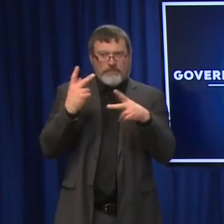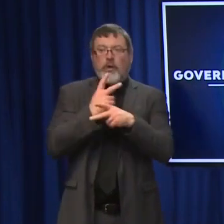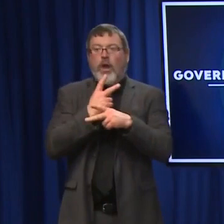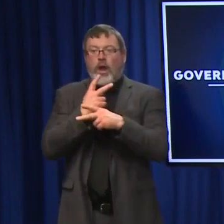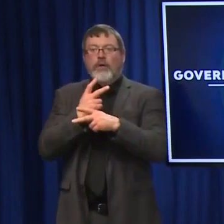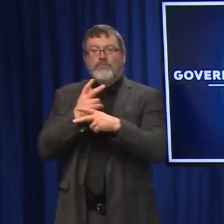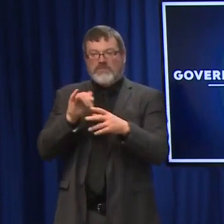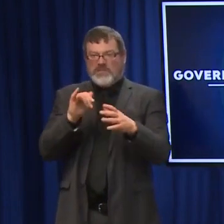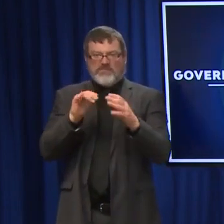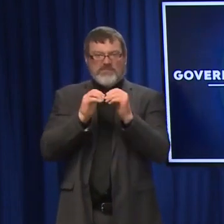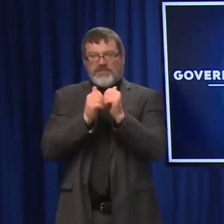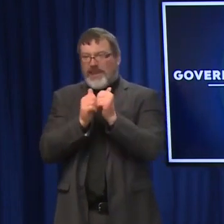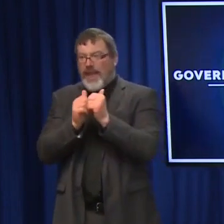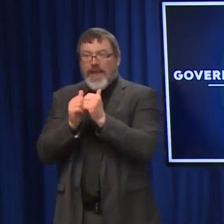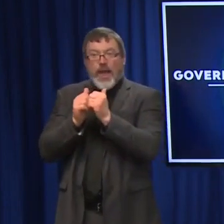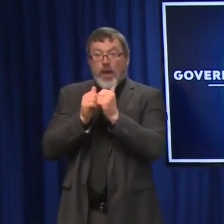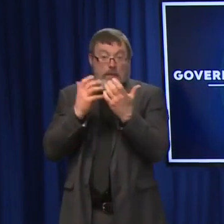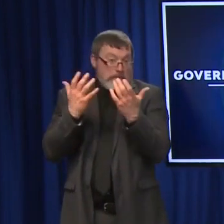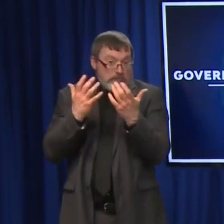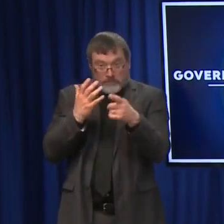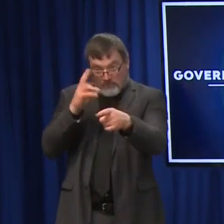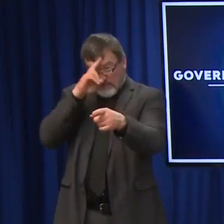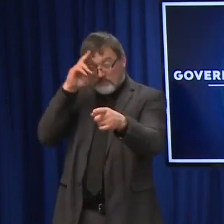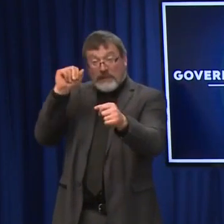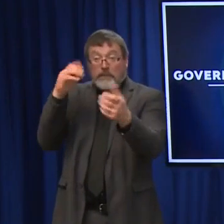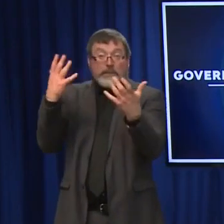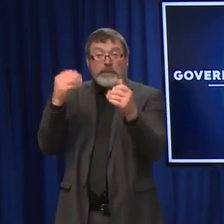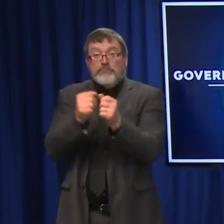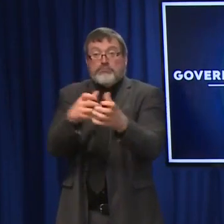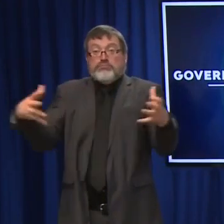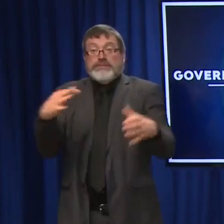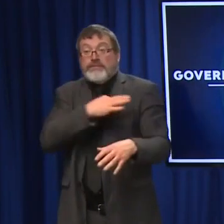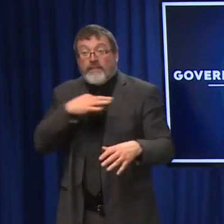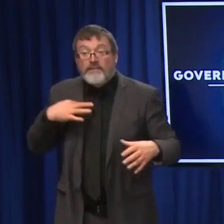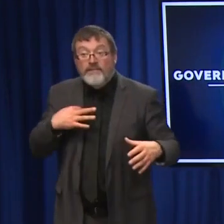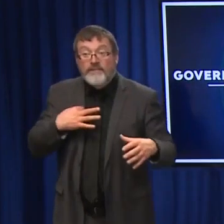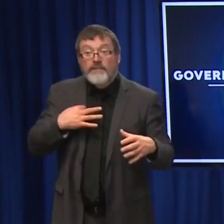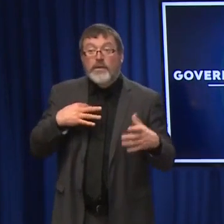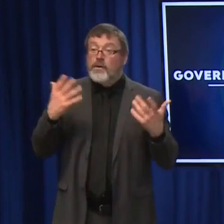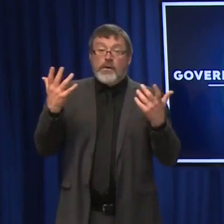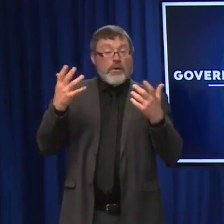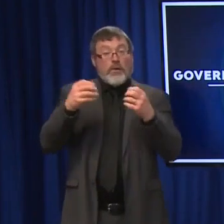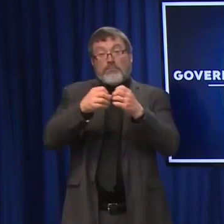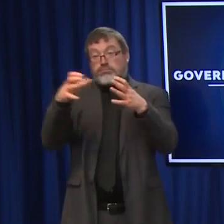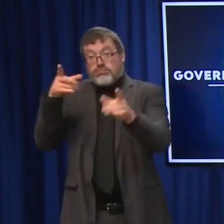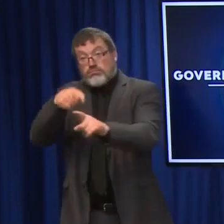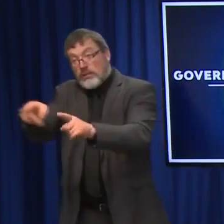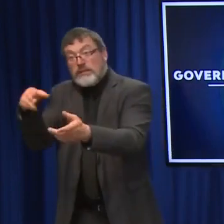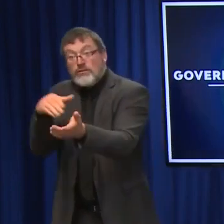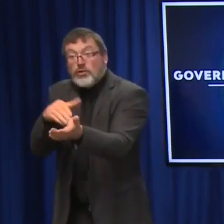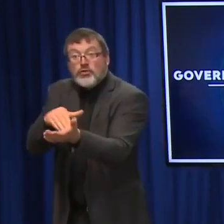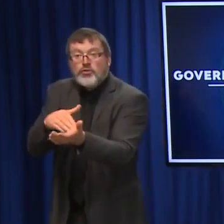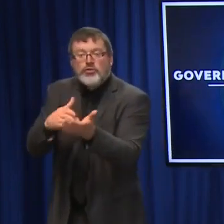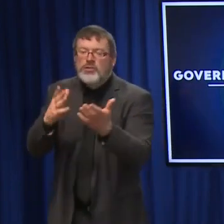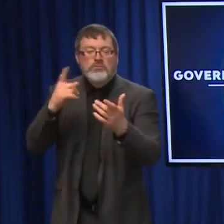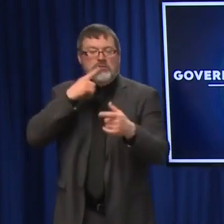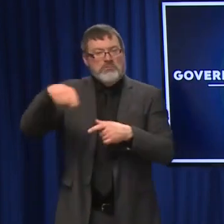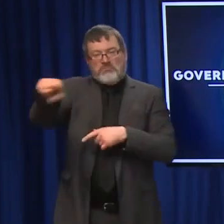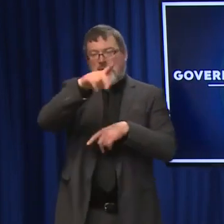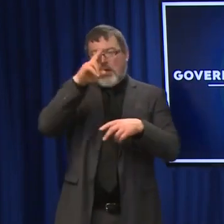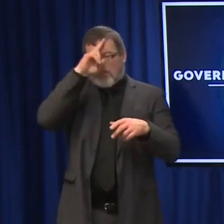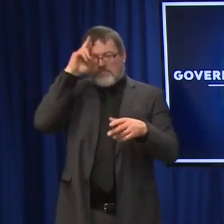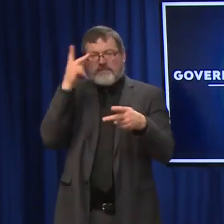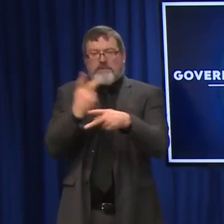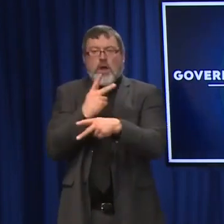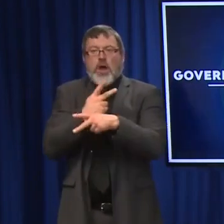or their doctors or equipment, whatever they really need to address the COVID issue within their system. But $10